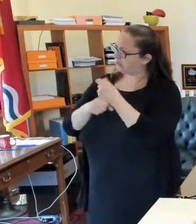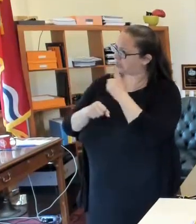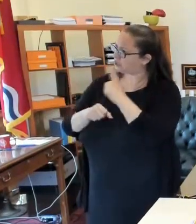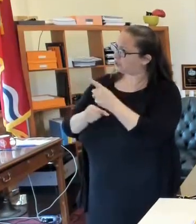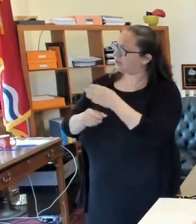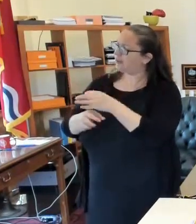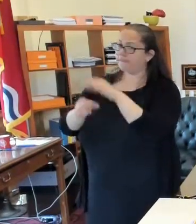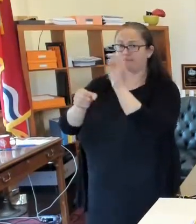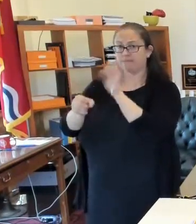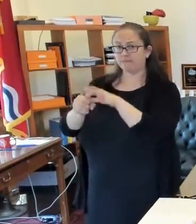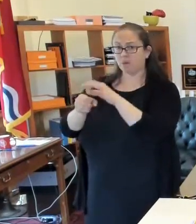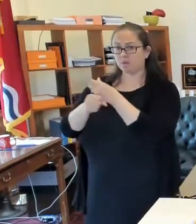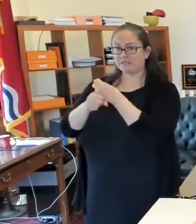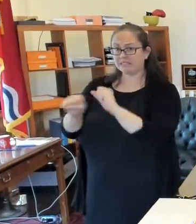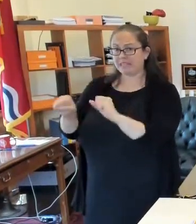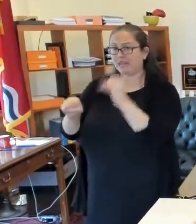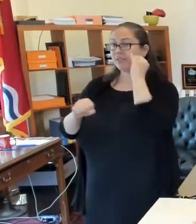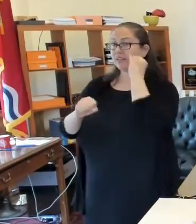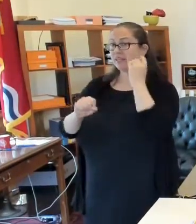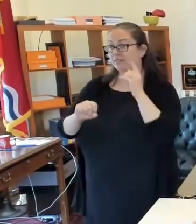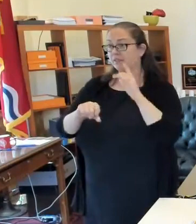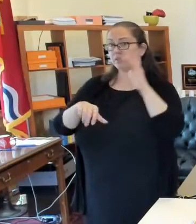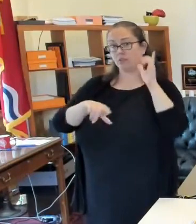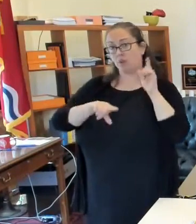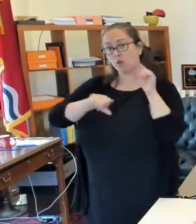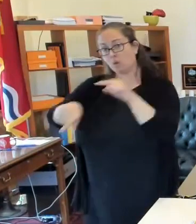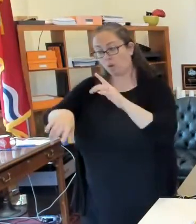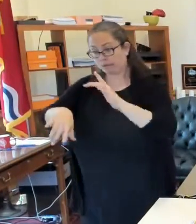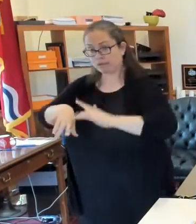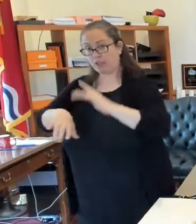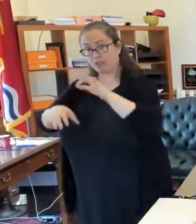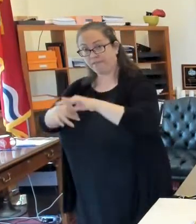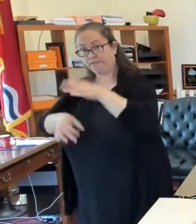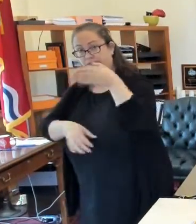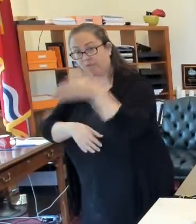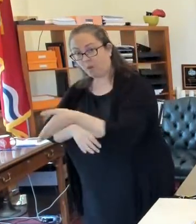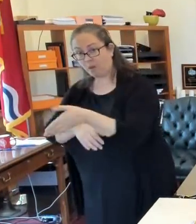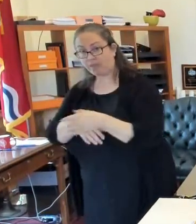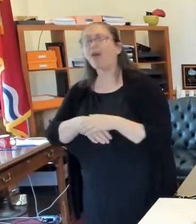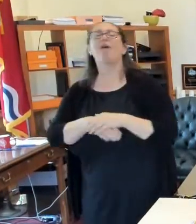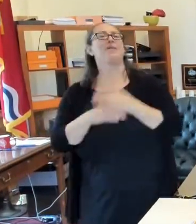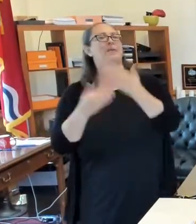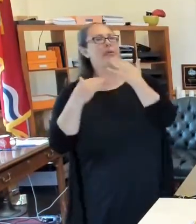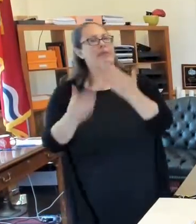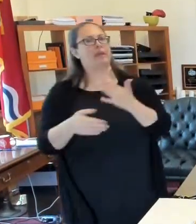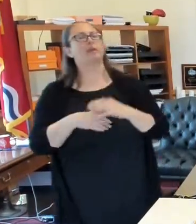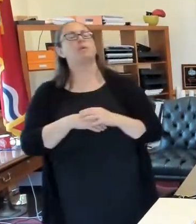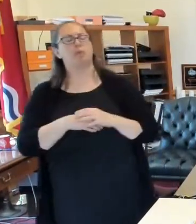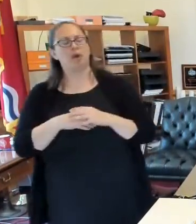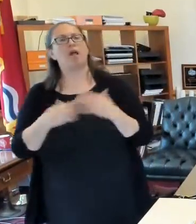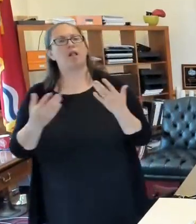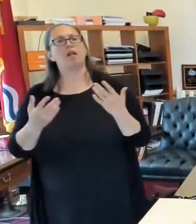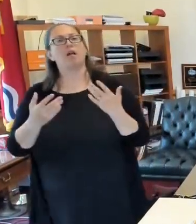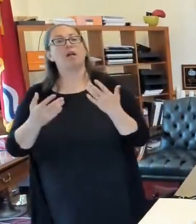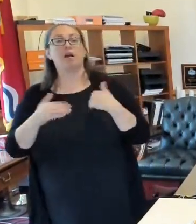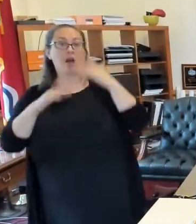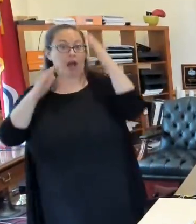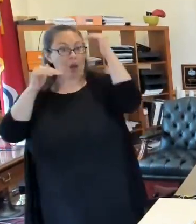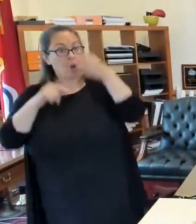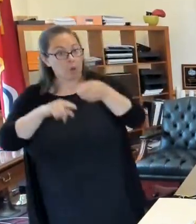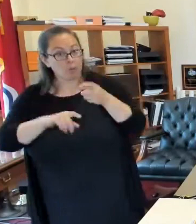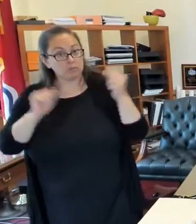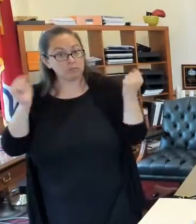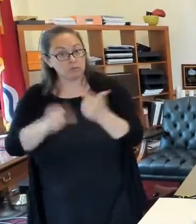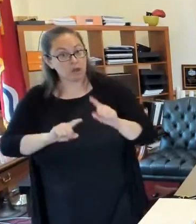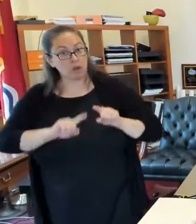safe for people who are voting in person on Tuesday? Right. Well, thank you, Jason, for that. Well, first of all, I hope everybody goes and